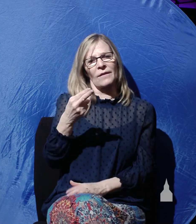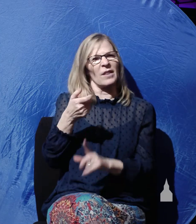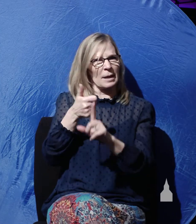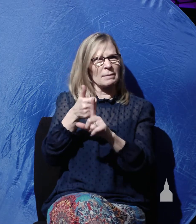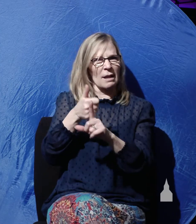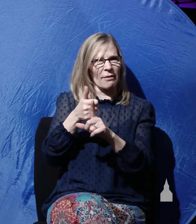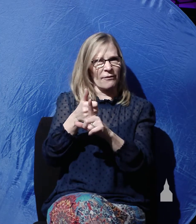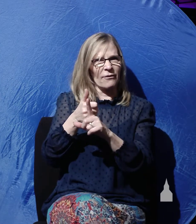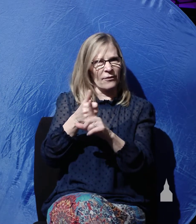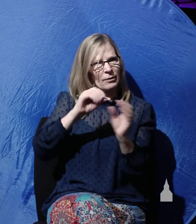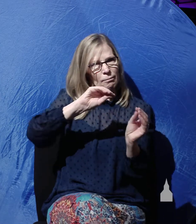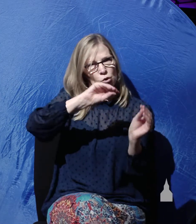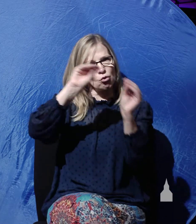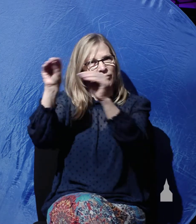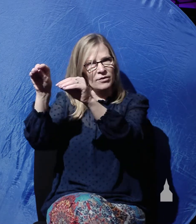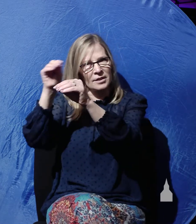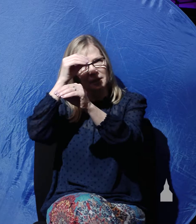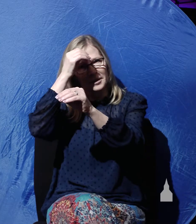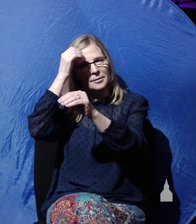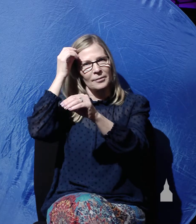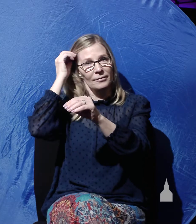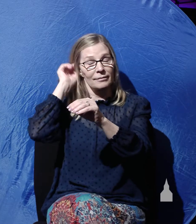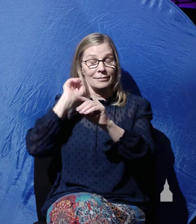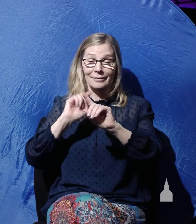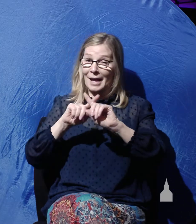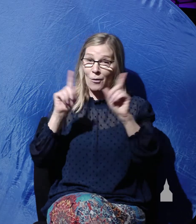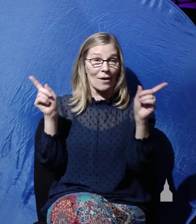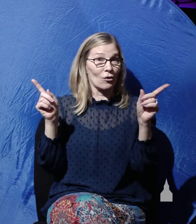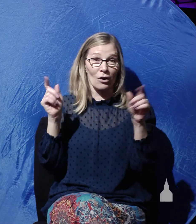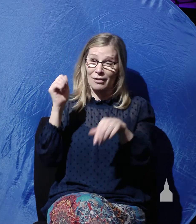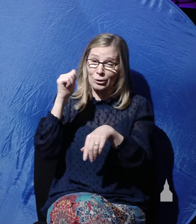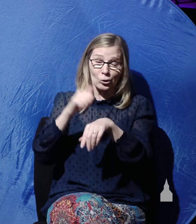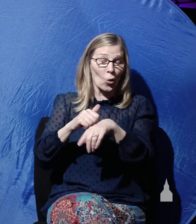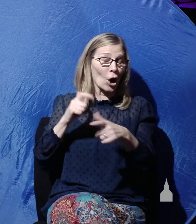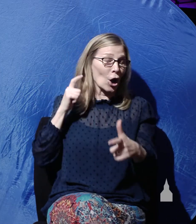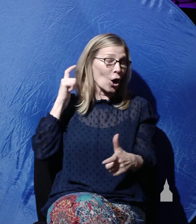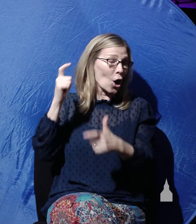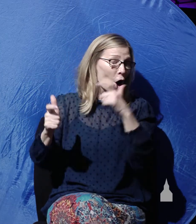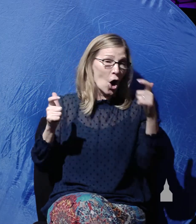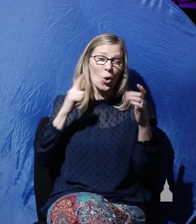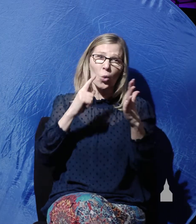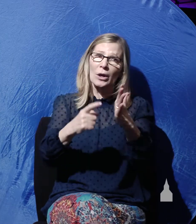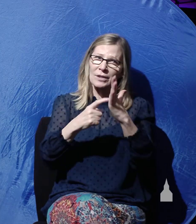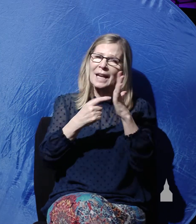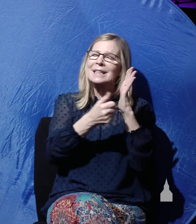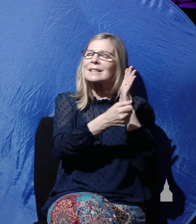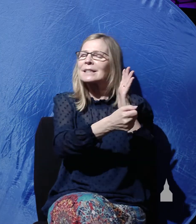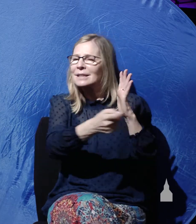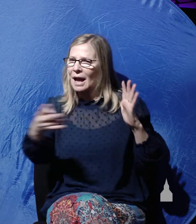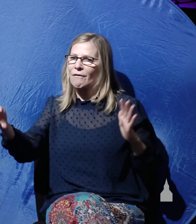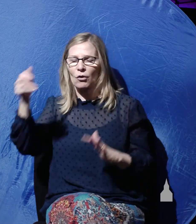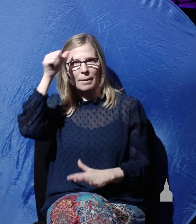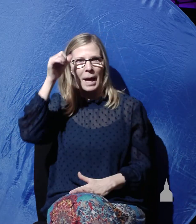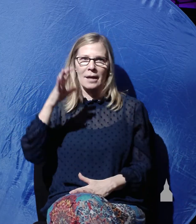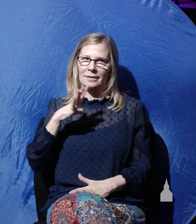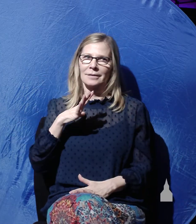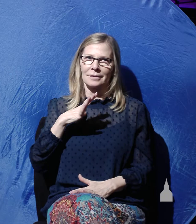he moved the stone. However, the stone was so large that it would have taken several men to roll it up that